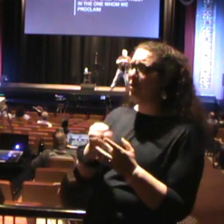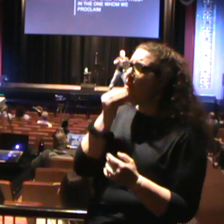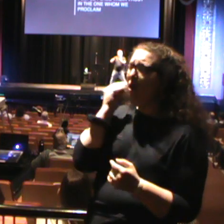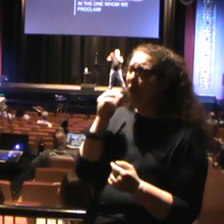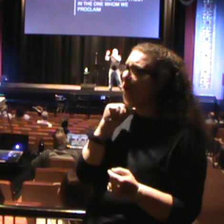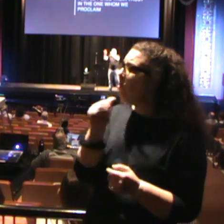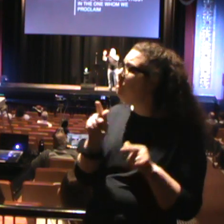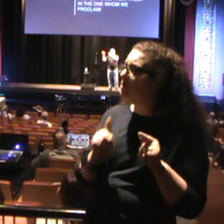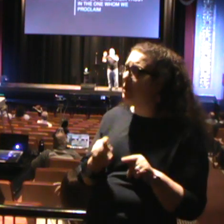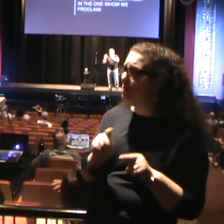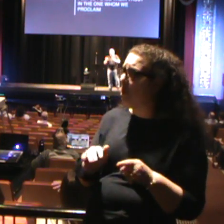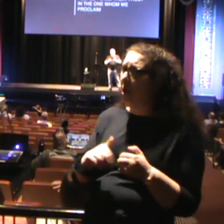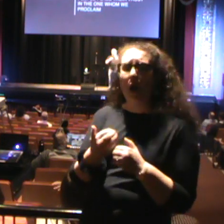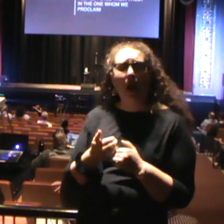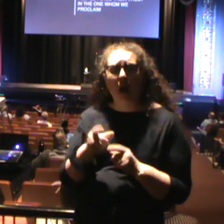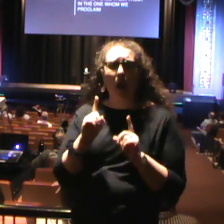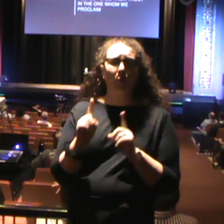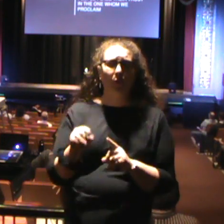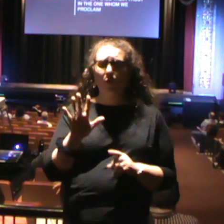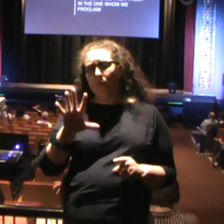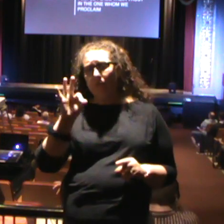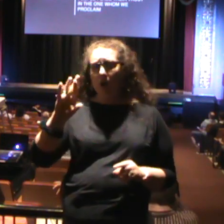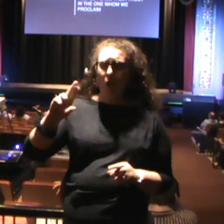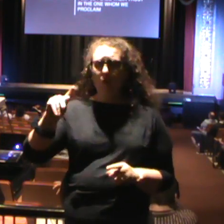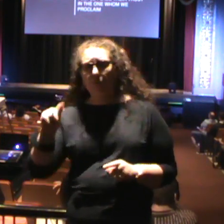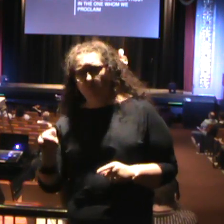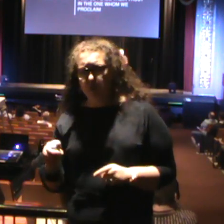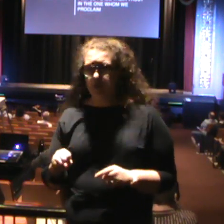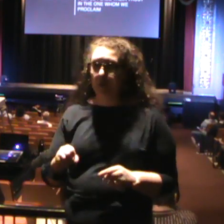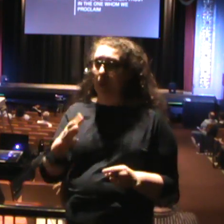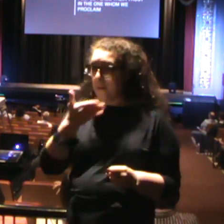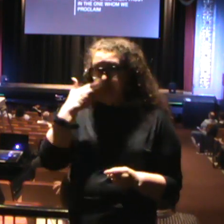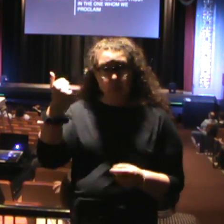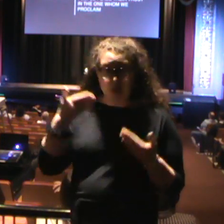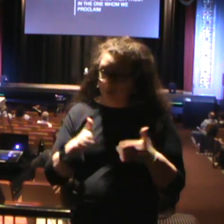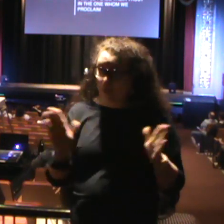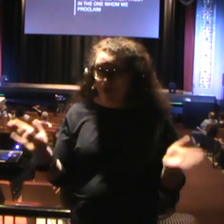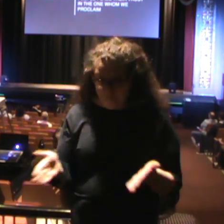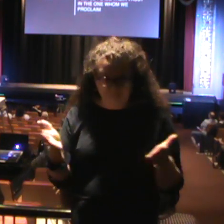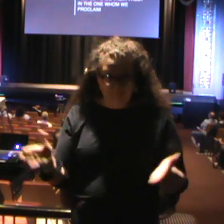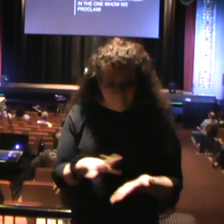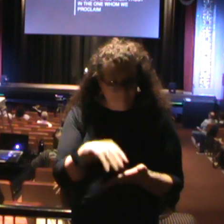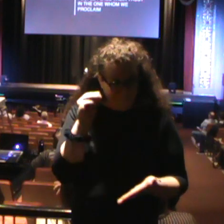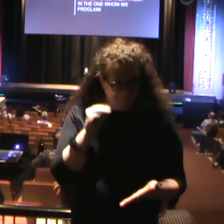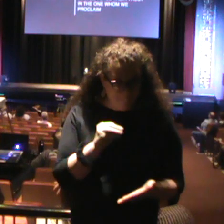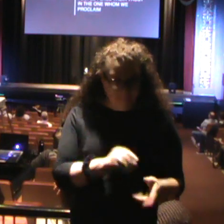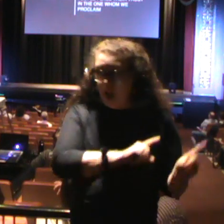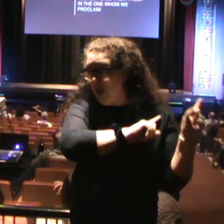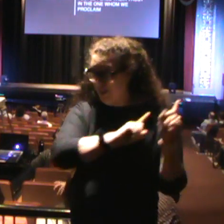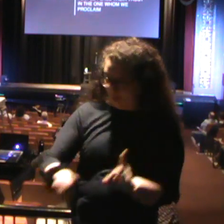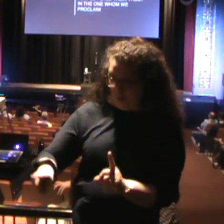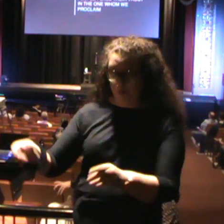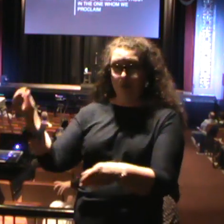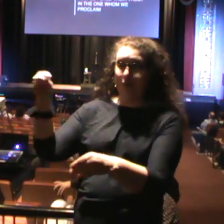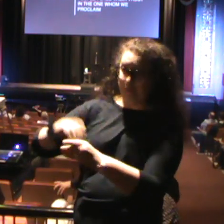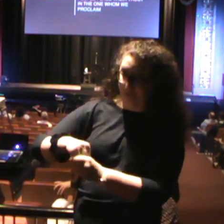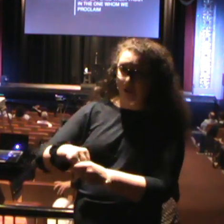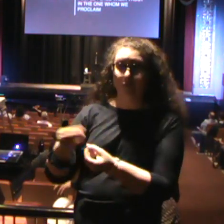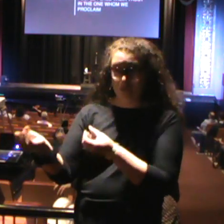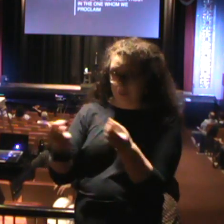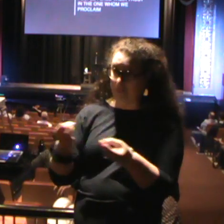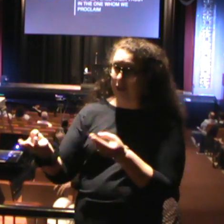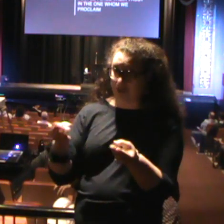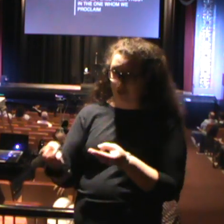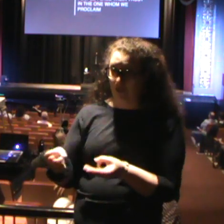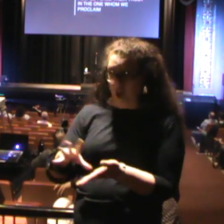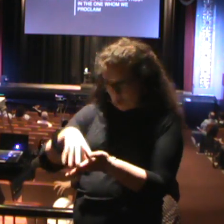How do we reach five forks? The best way that I can encourage you to learn is to get involved in a ministry and you